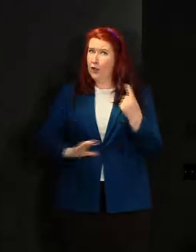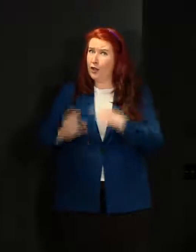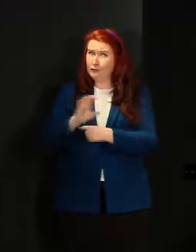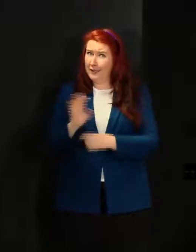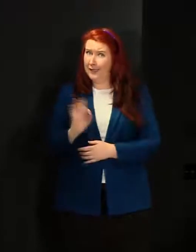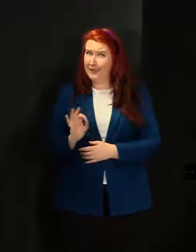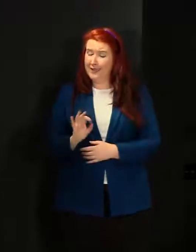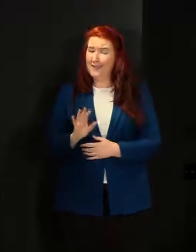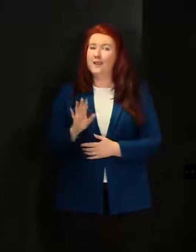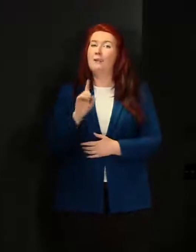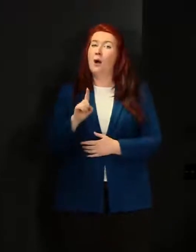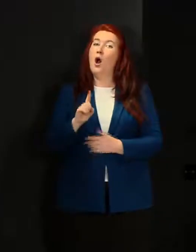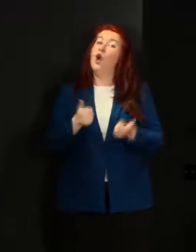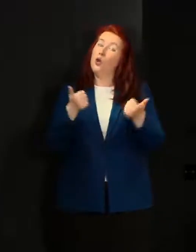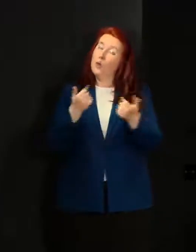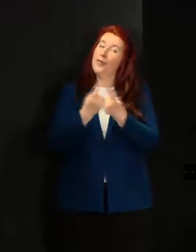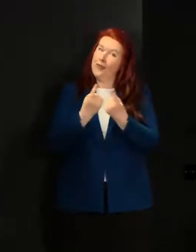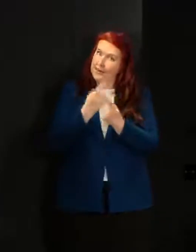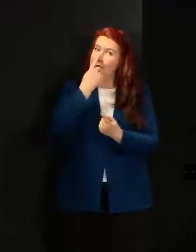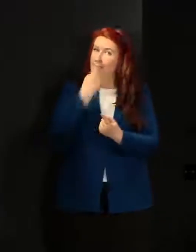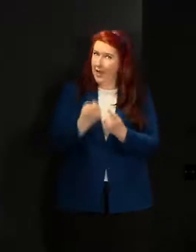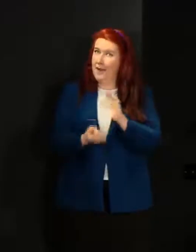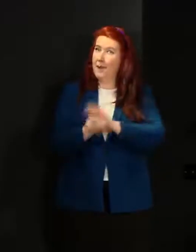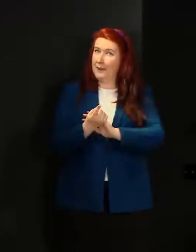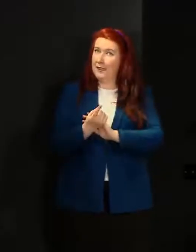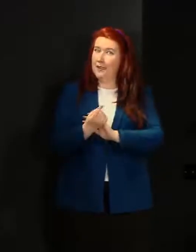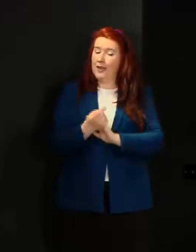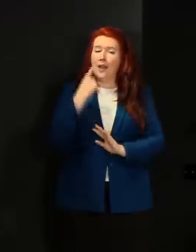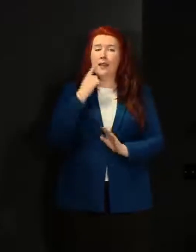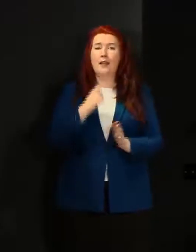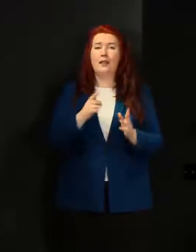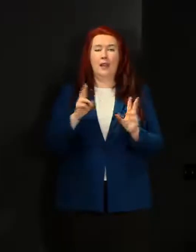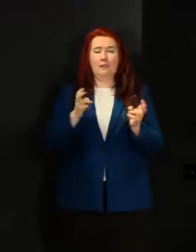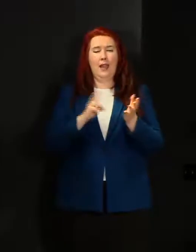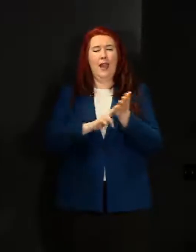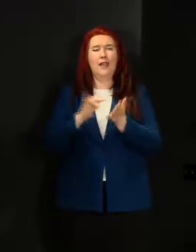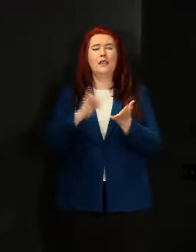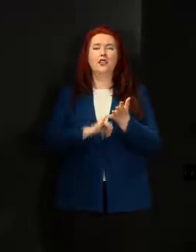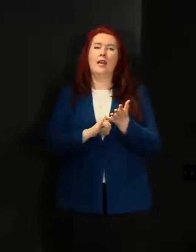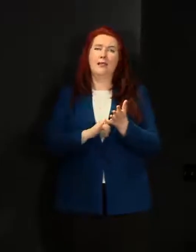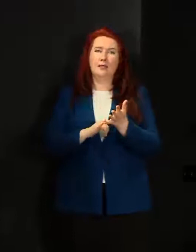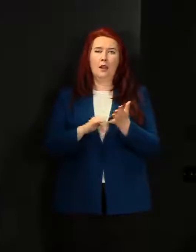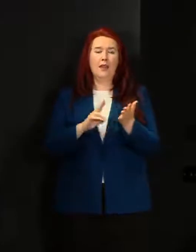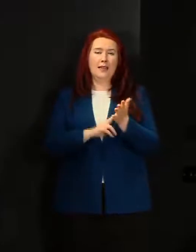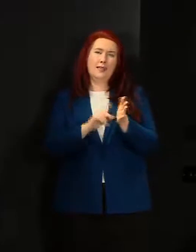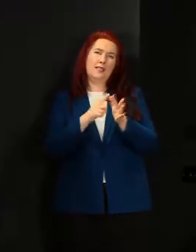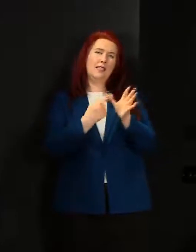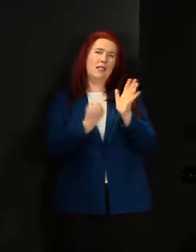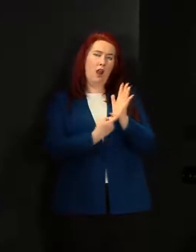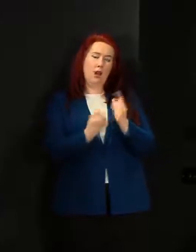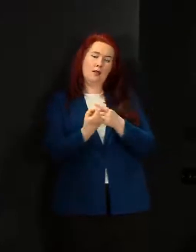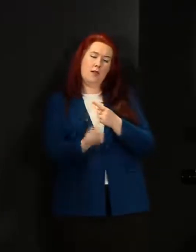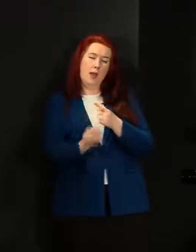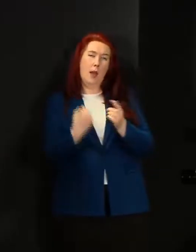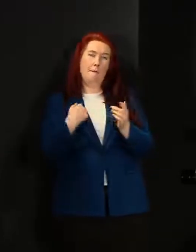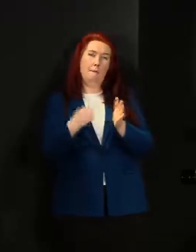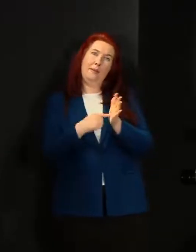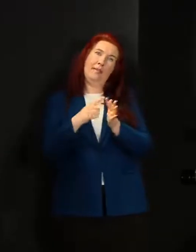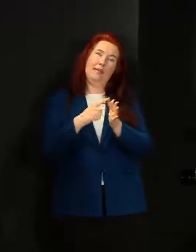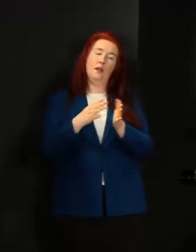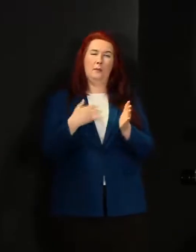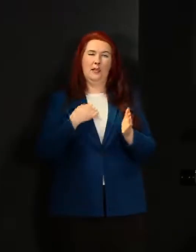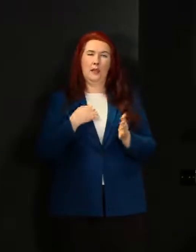is good that can come from it and I think NHS near me is a neat little illustration when we launched it before the pandemic I had the privilege of being involved